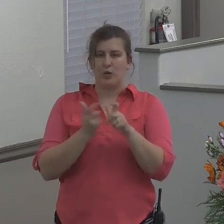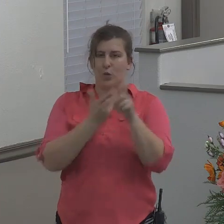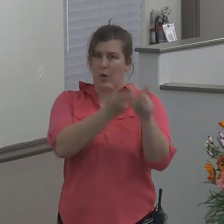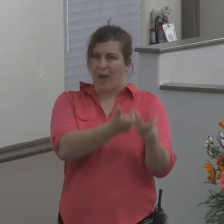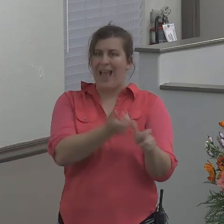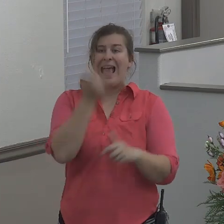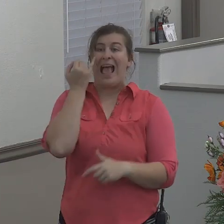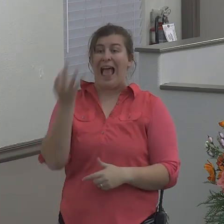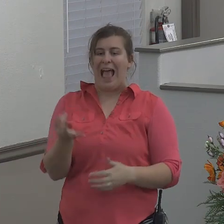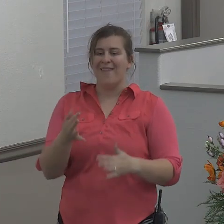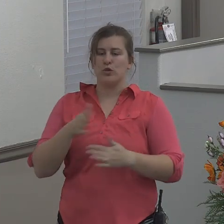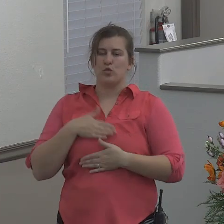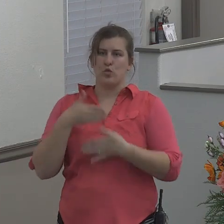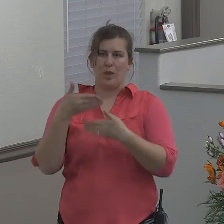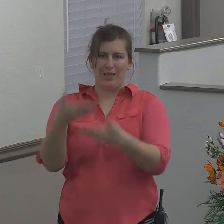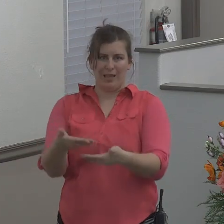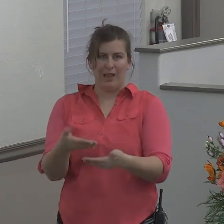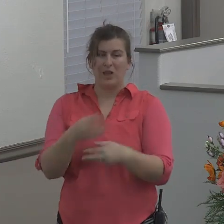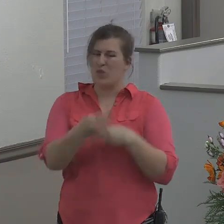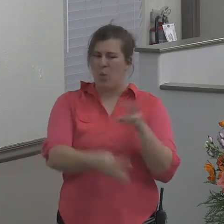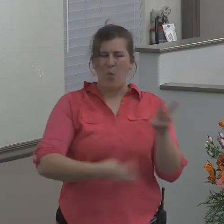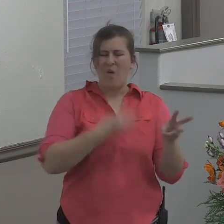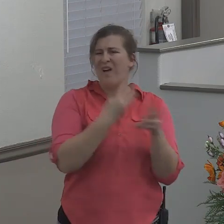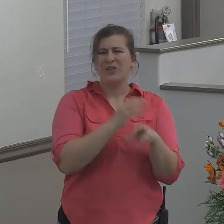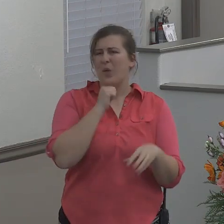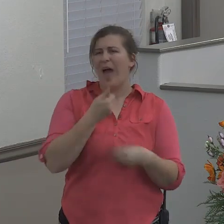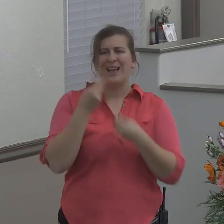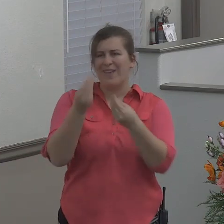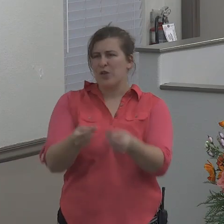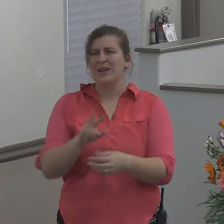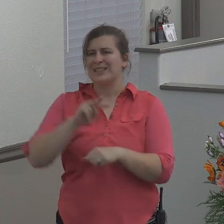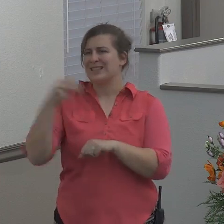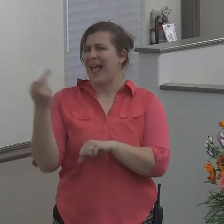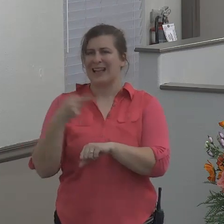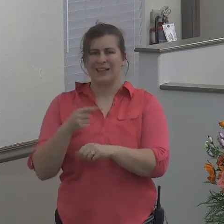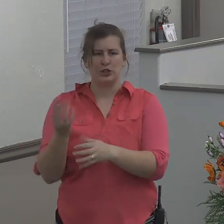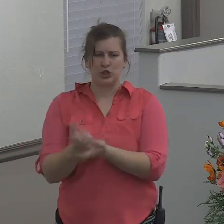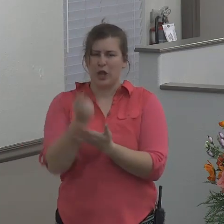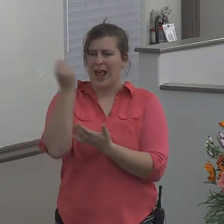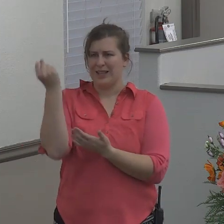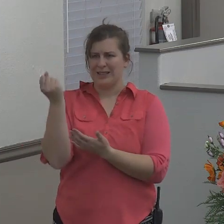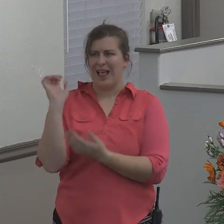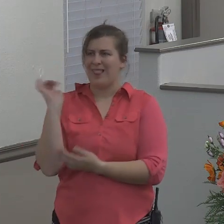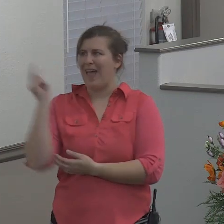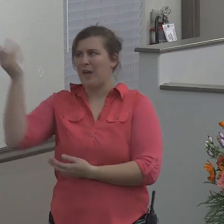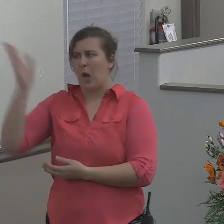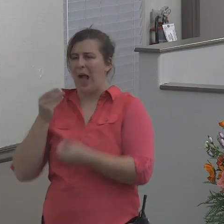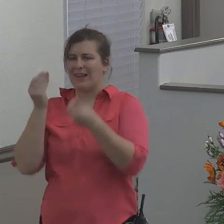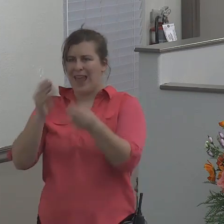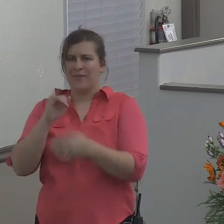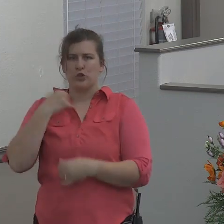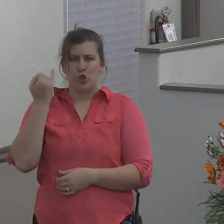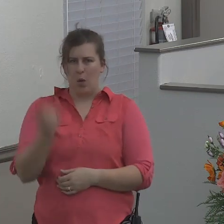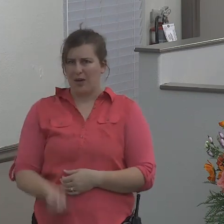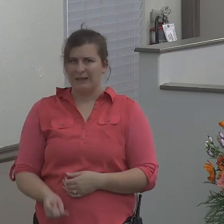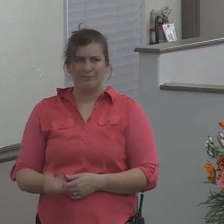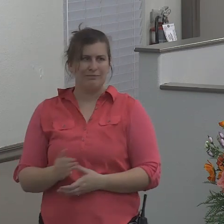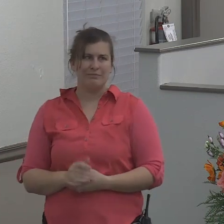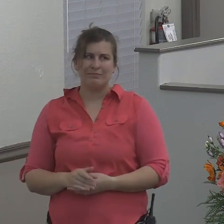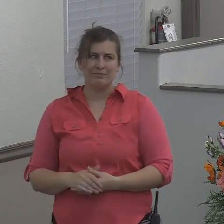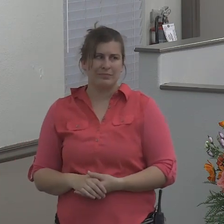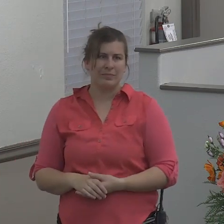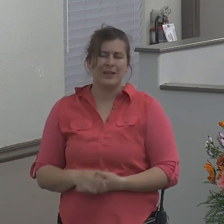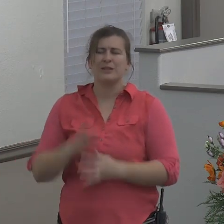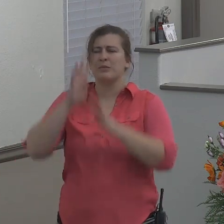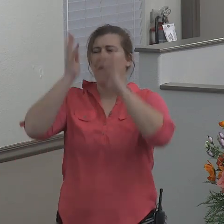the world will not give you a second chance like God just gave Jonah a second chance just imagine